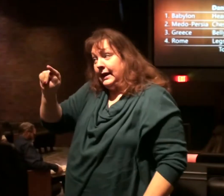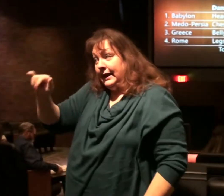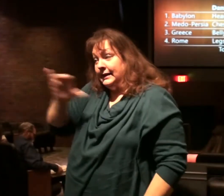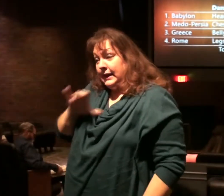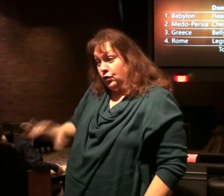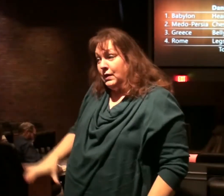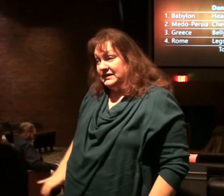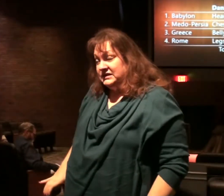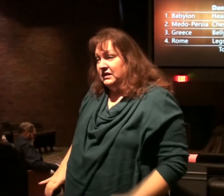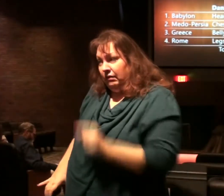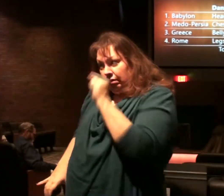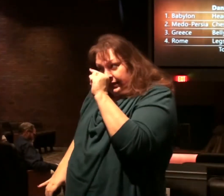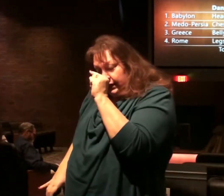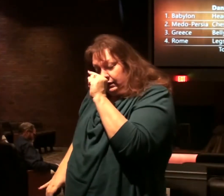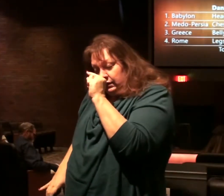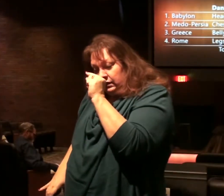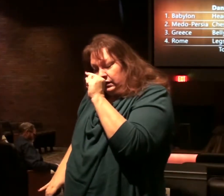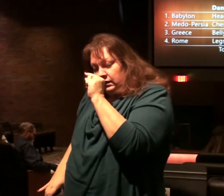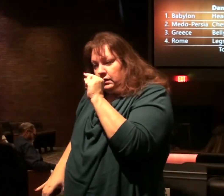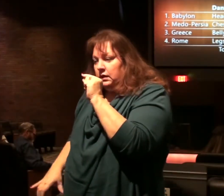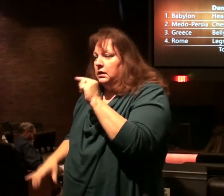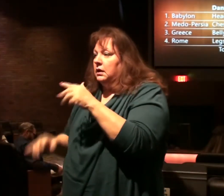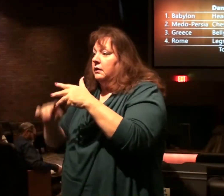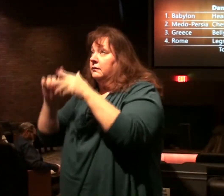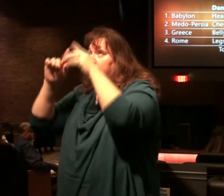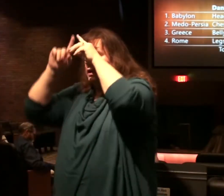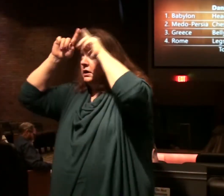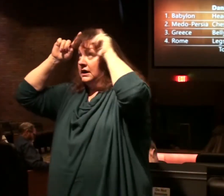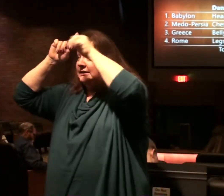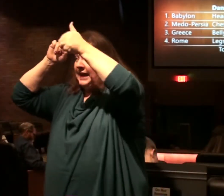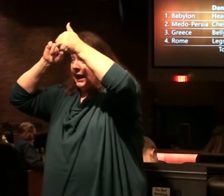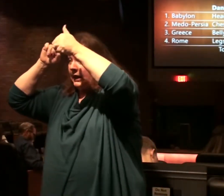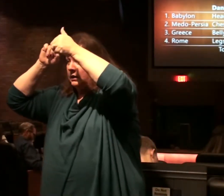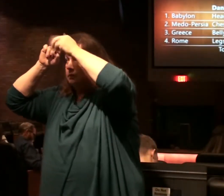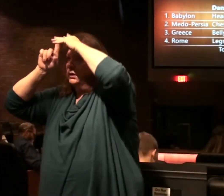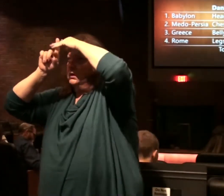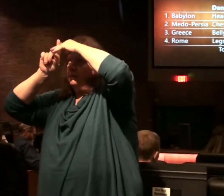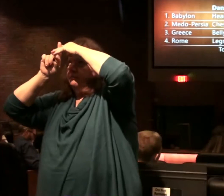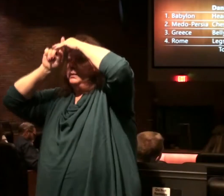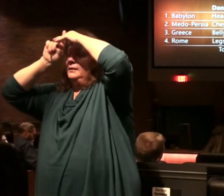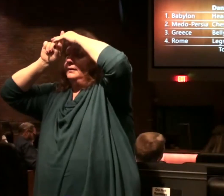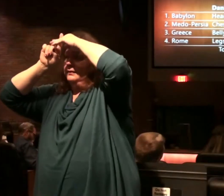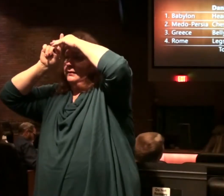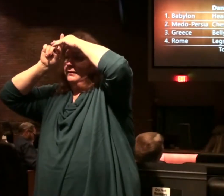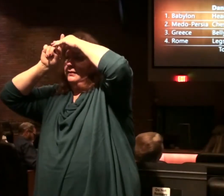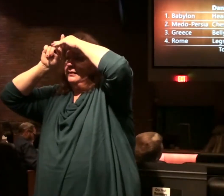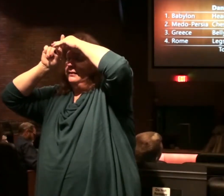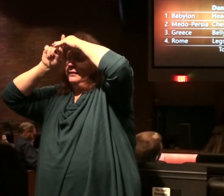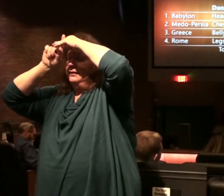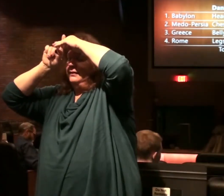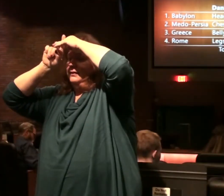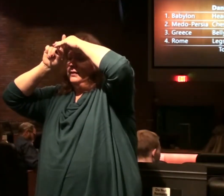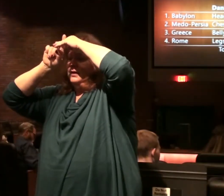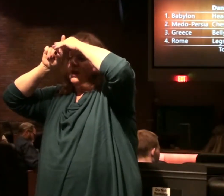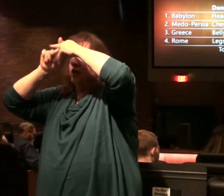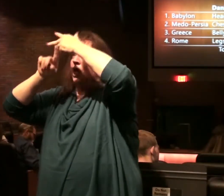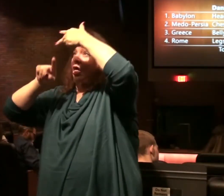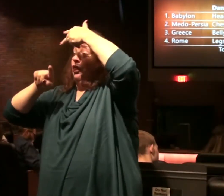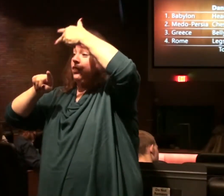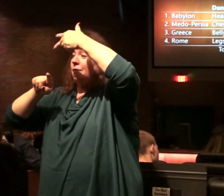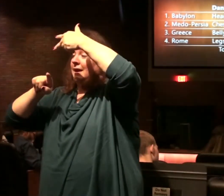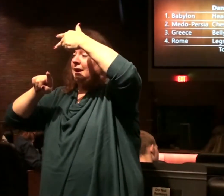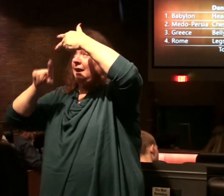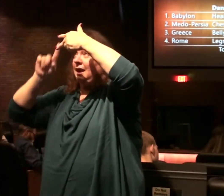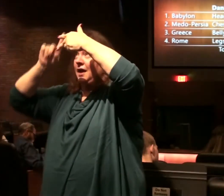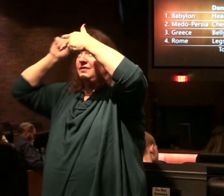horn. He comes up among the ten. He came up among them. And three of the